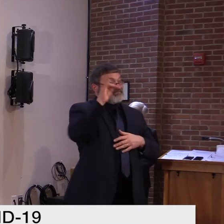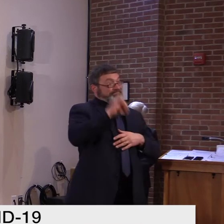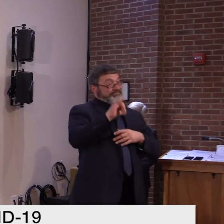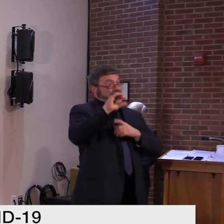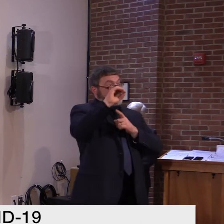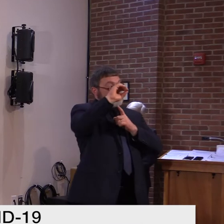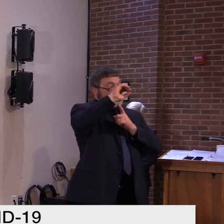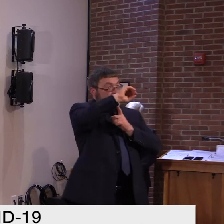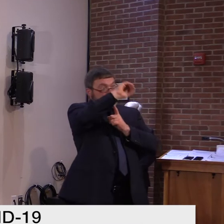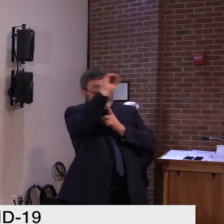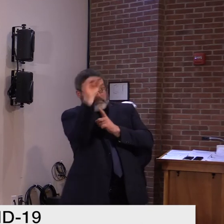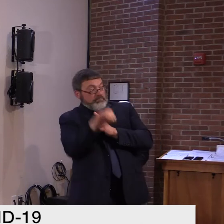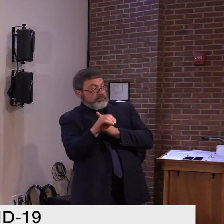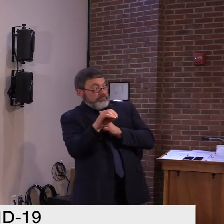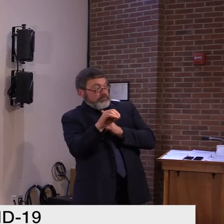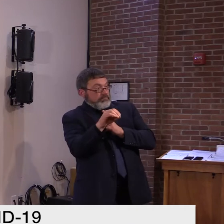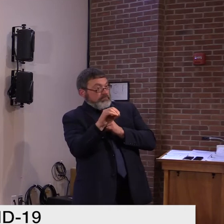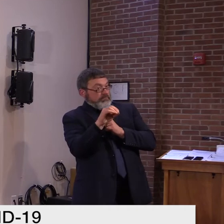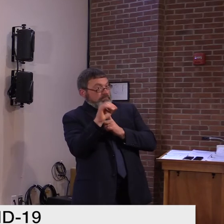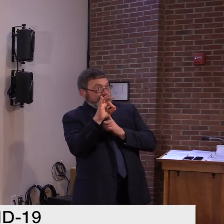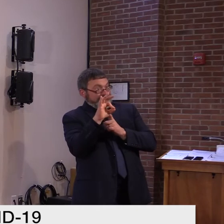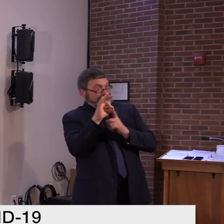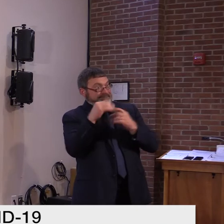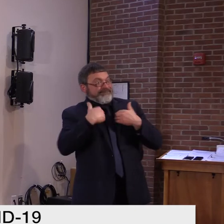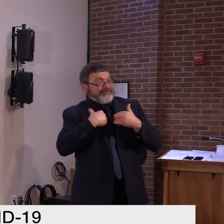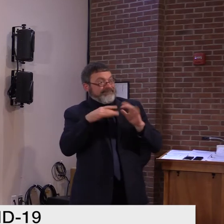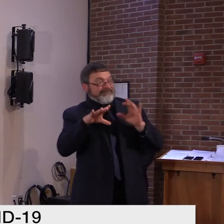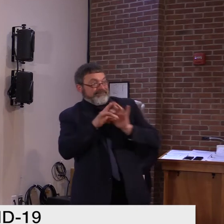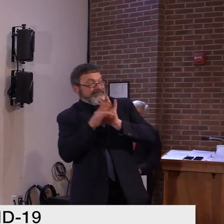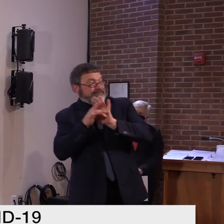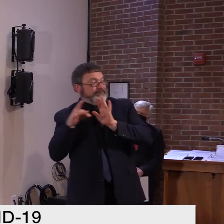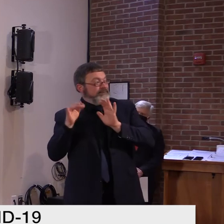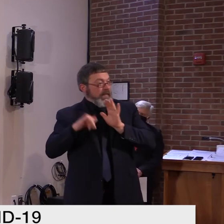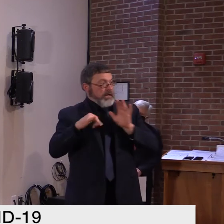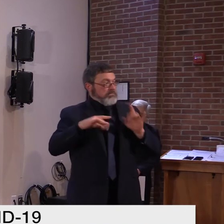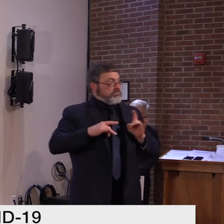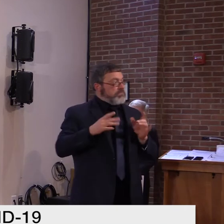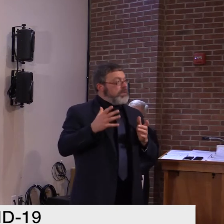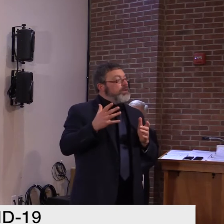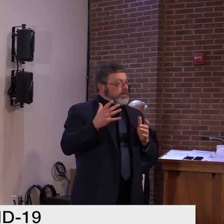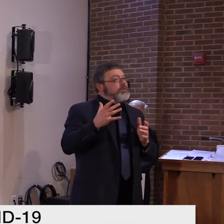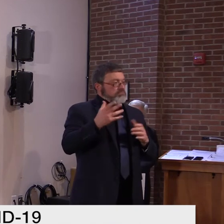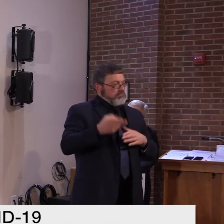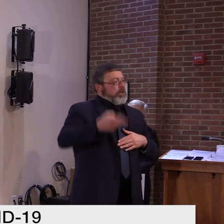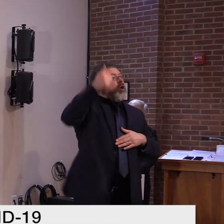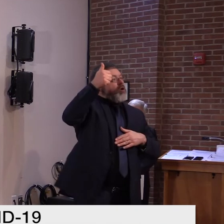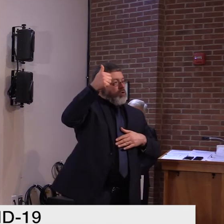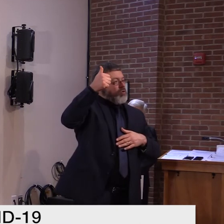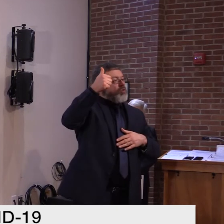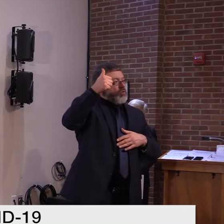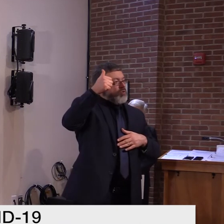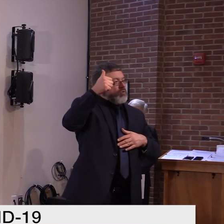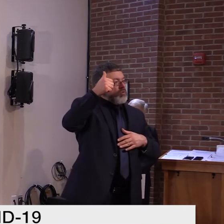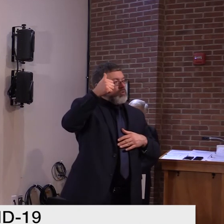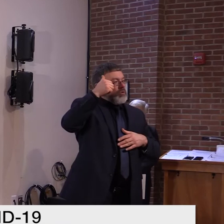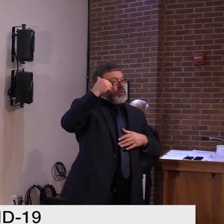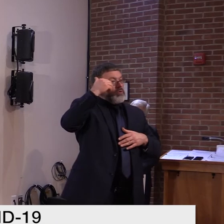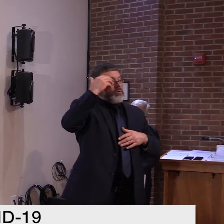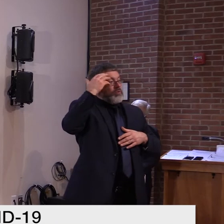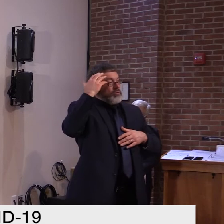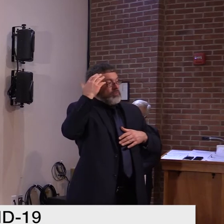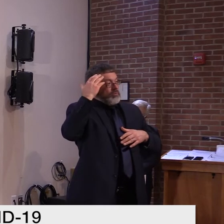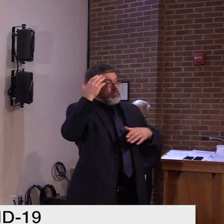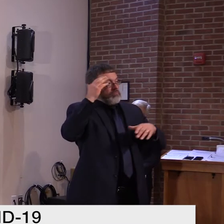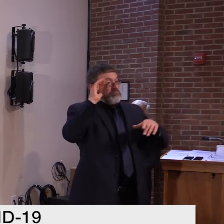well, the reality is if you're only testing the people who are sick, your numbers are really high. You'll be 10%,